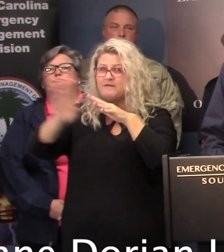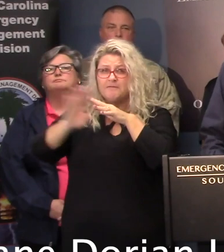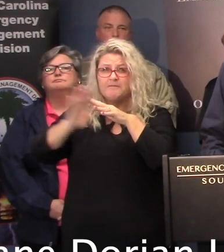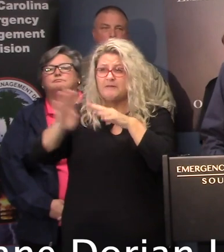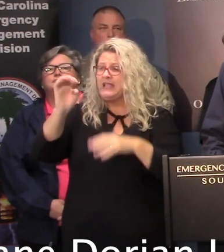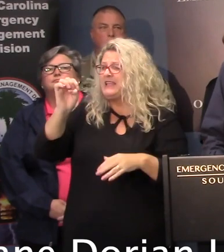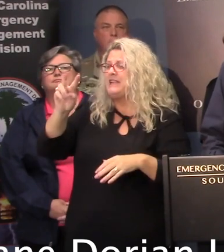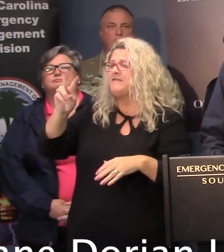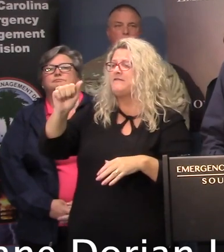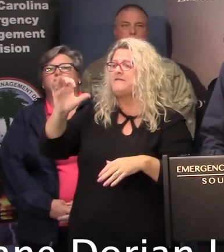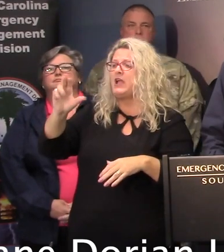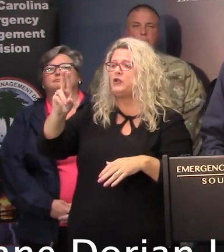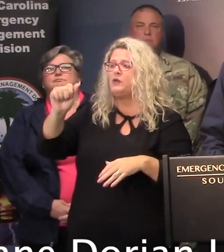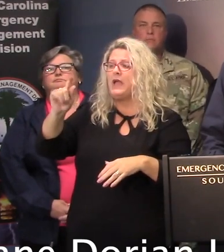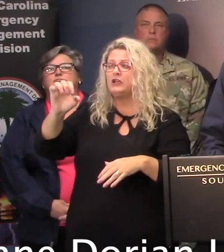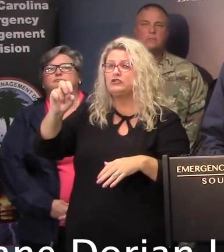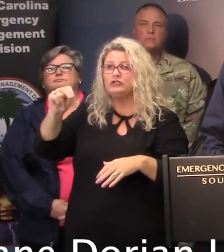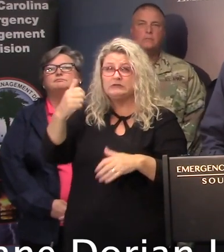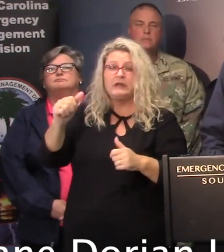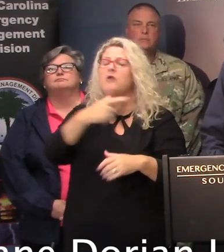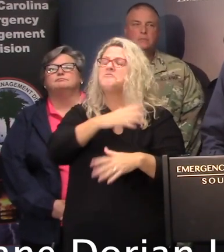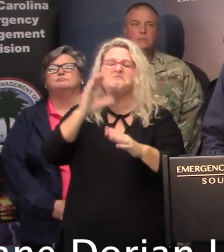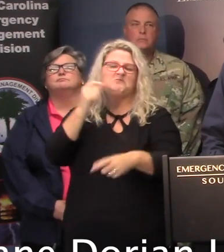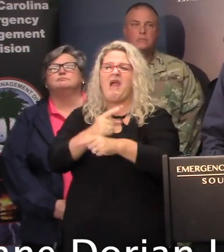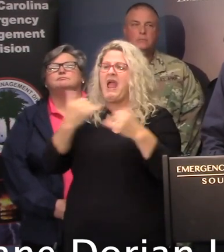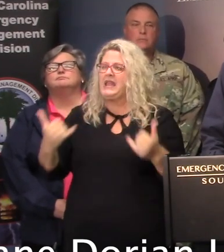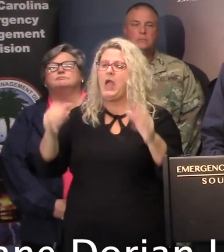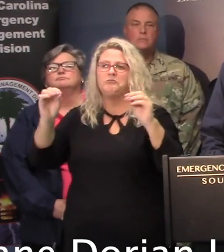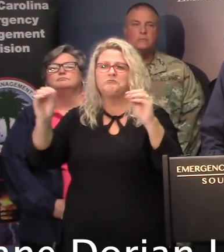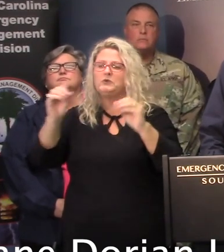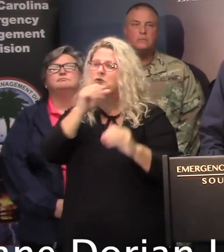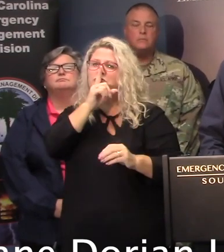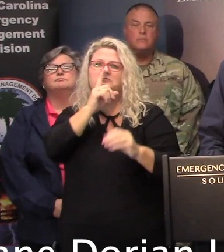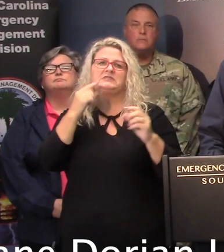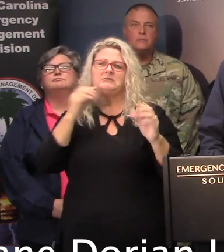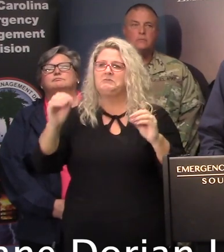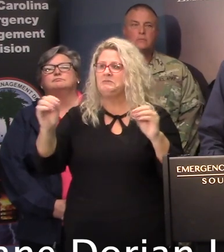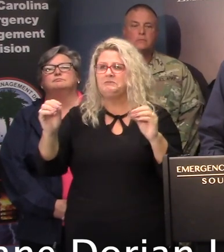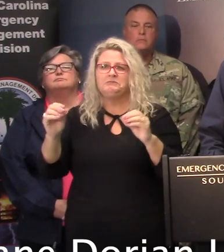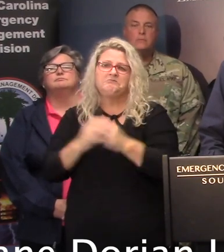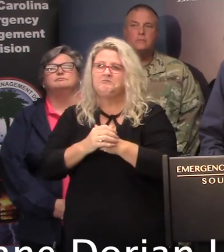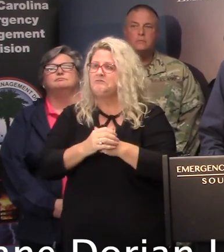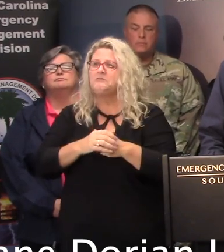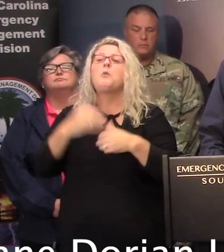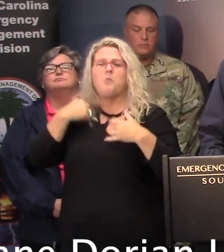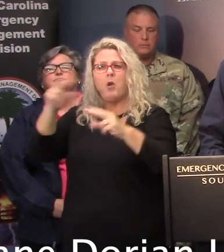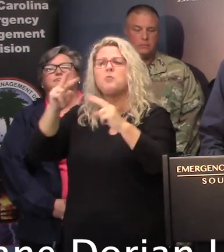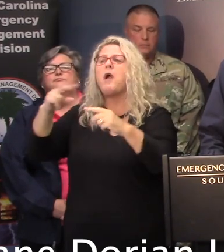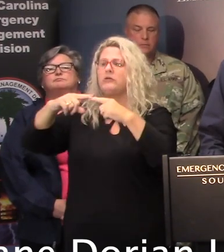notice out? It's too early for all of those considerations. We're monitoring around the clock. We good information coming in, but